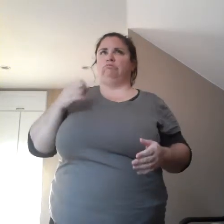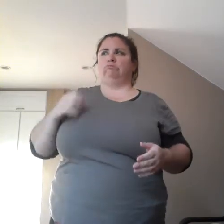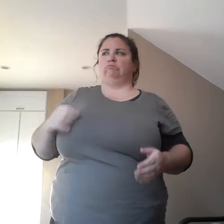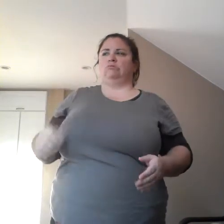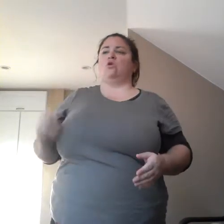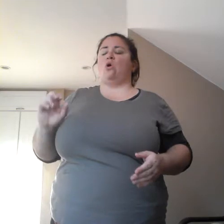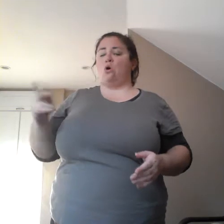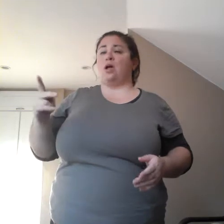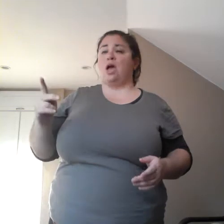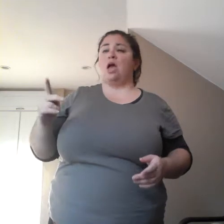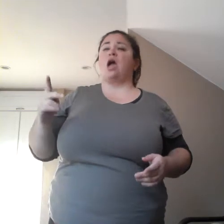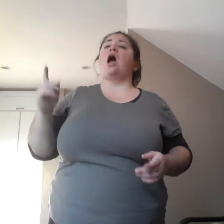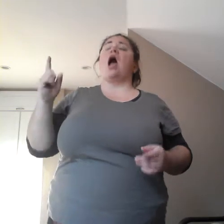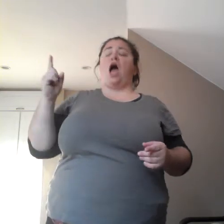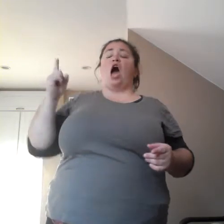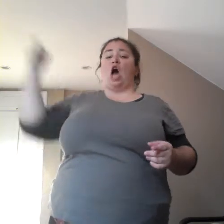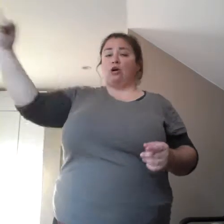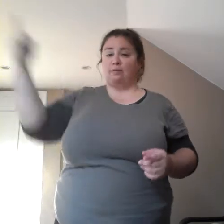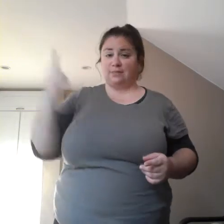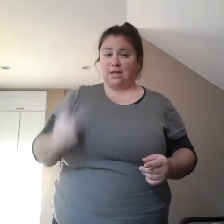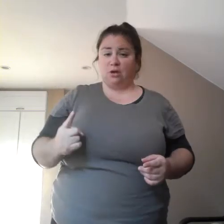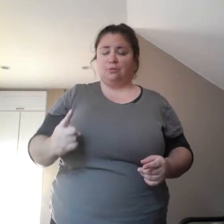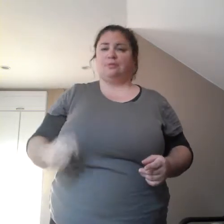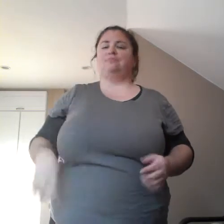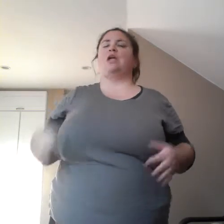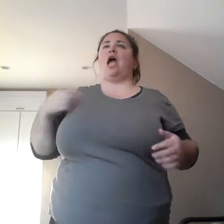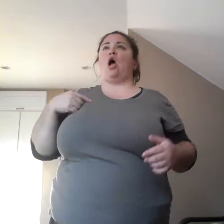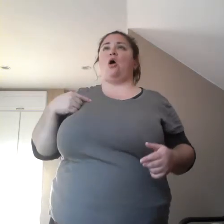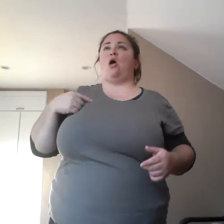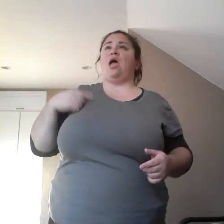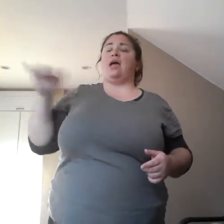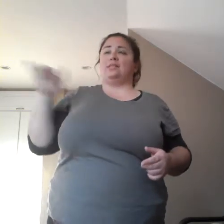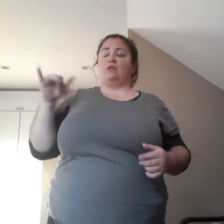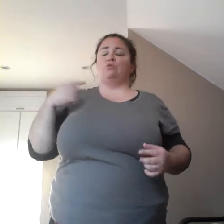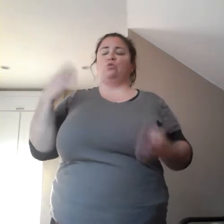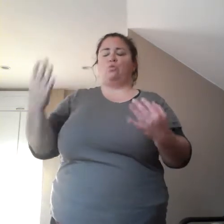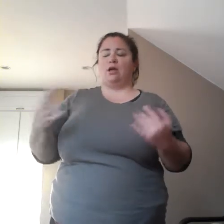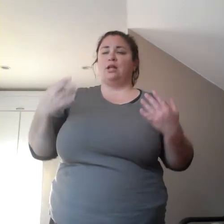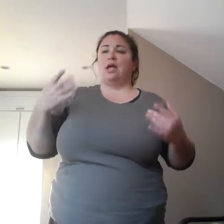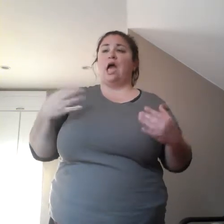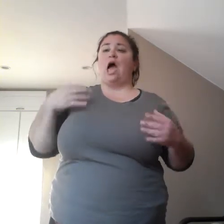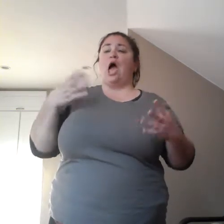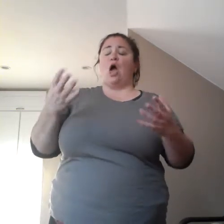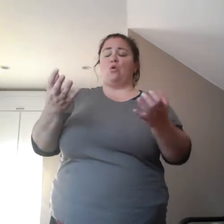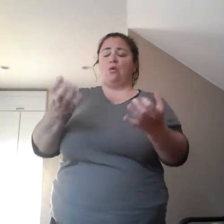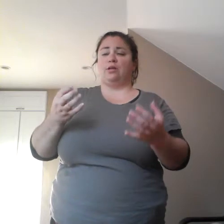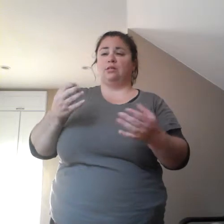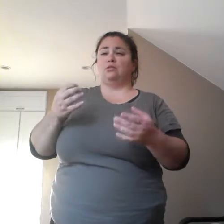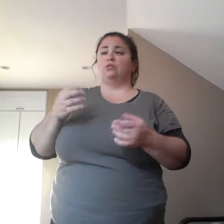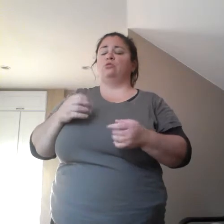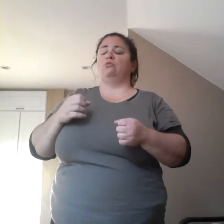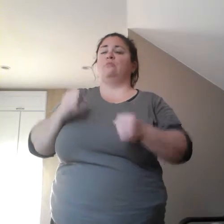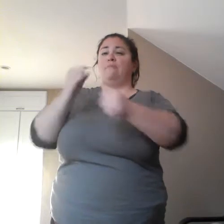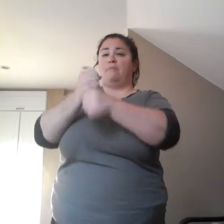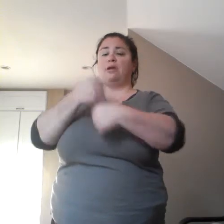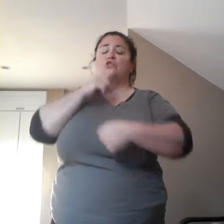Um, so, when I was waiting for her to come down, I wanted to make sure the girl was okay. And then we didn't need to call the ambulance for her or anything. Um,